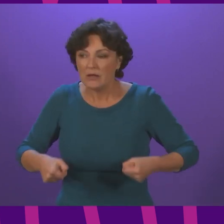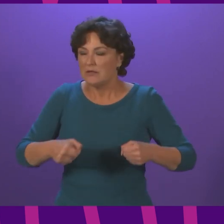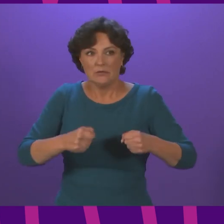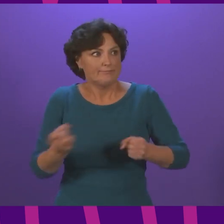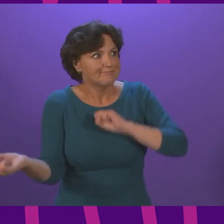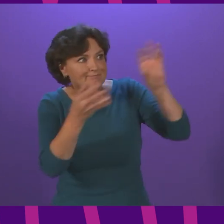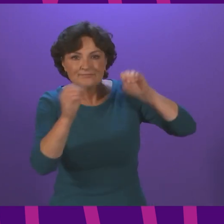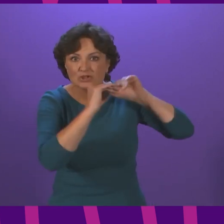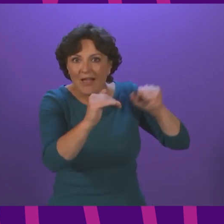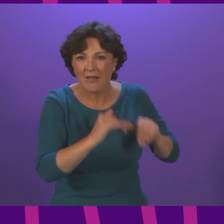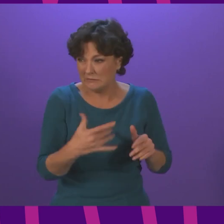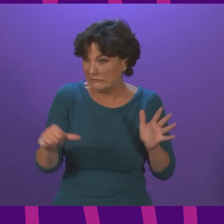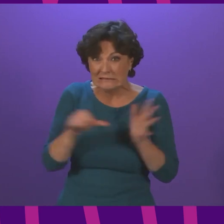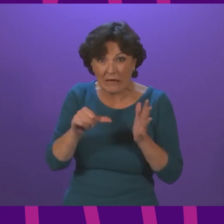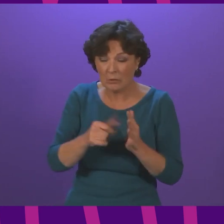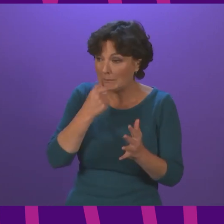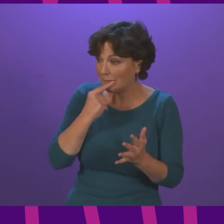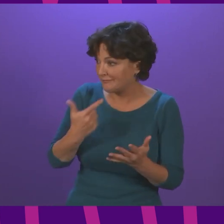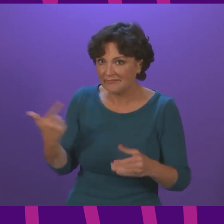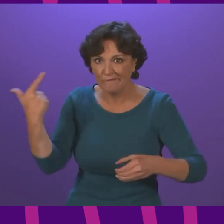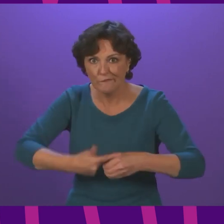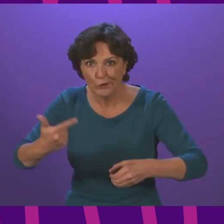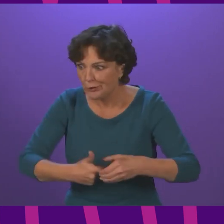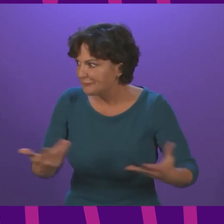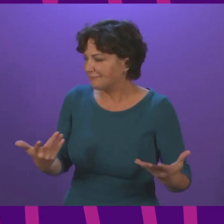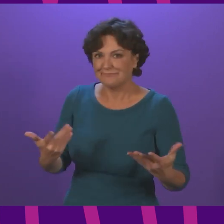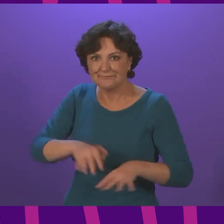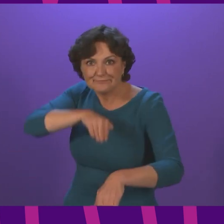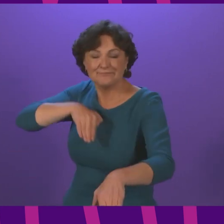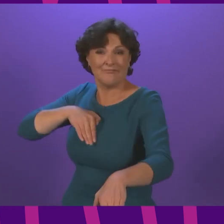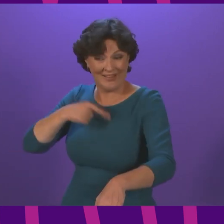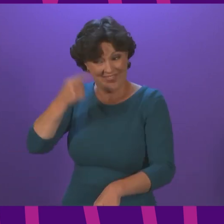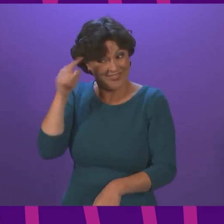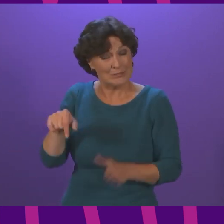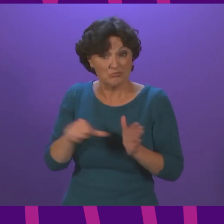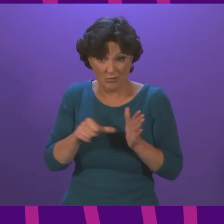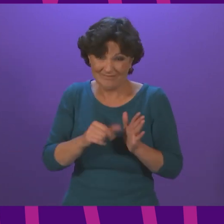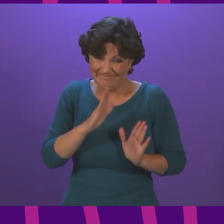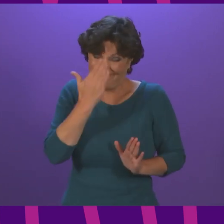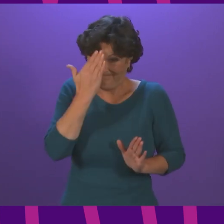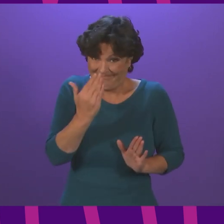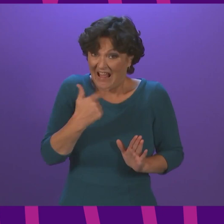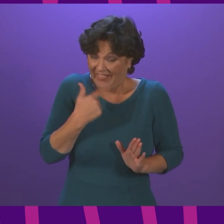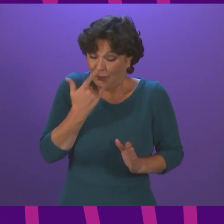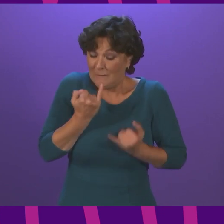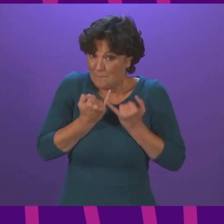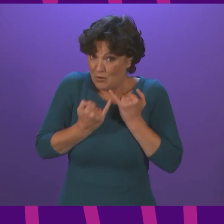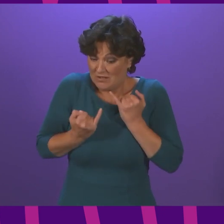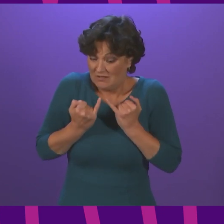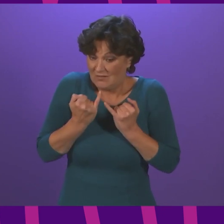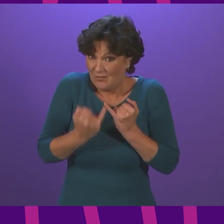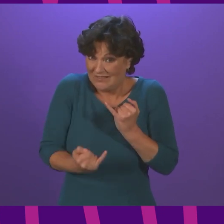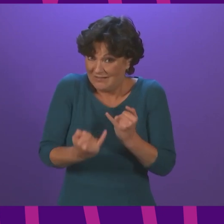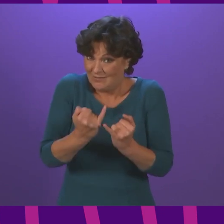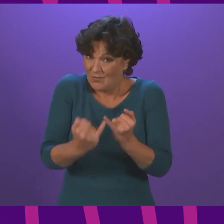difficult for people to access fuel reliably and these problems I think are going to simply increase and get worse